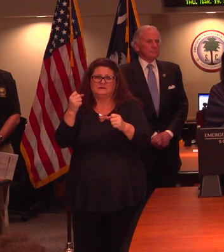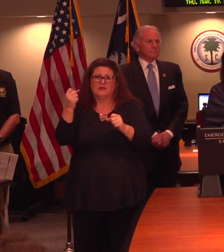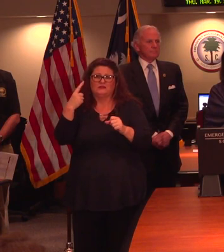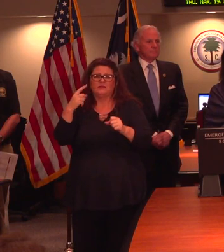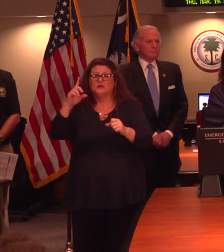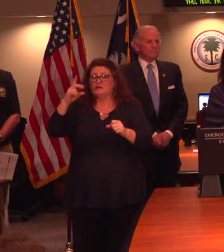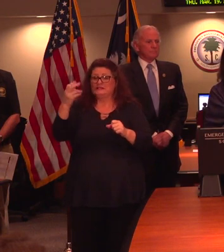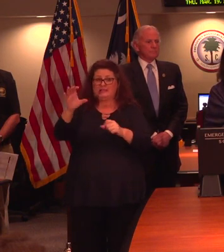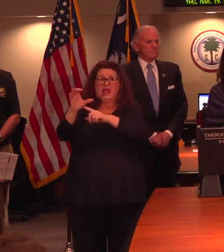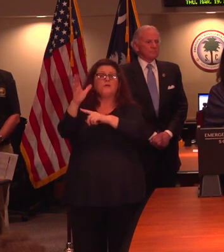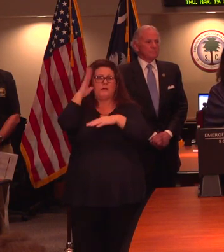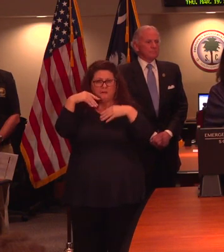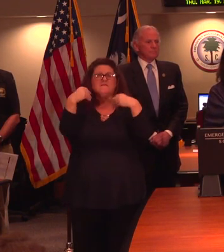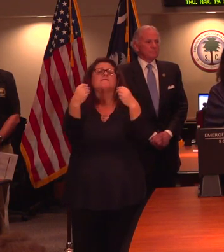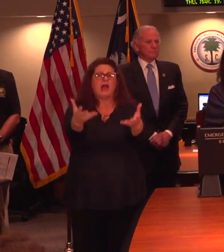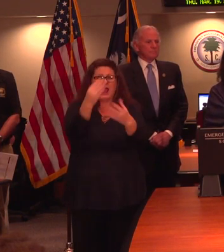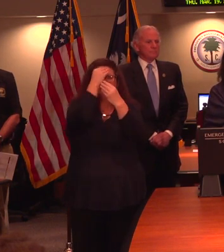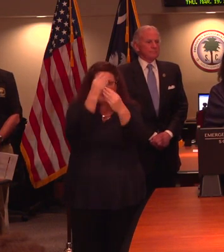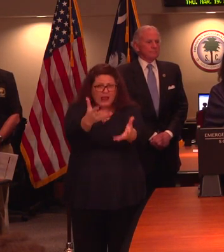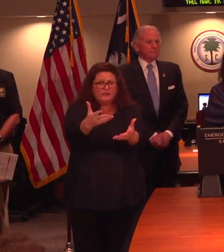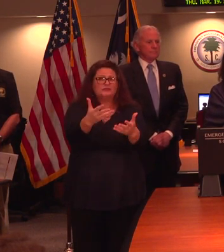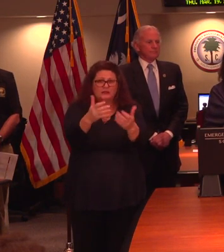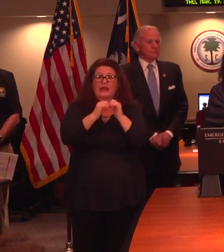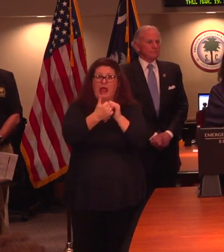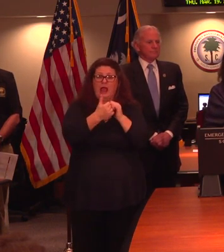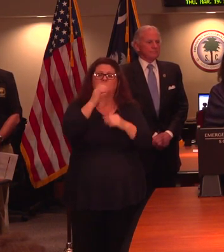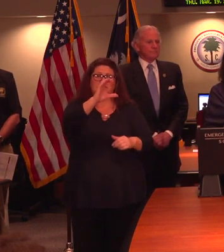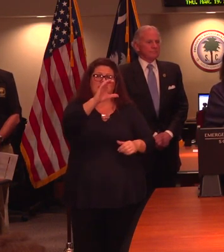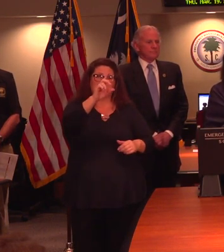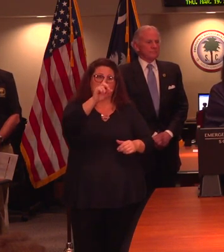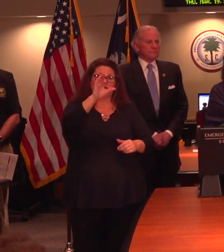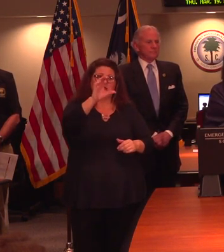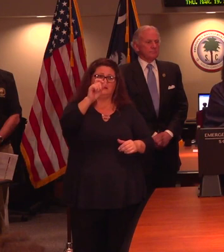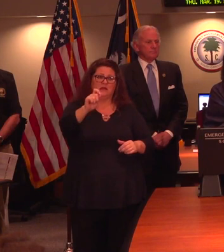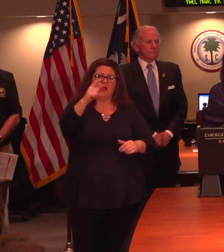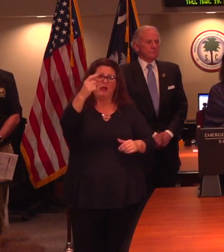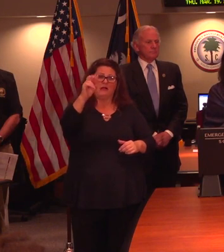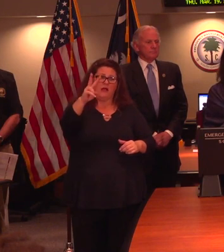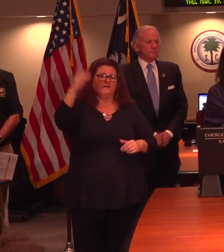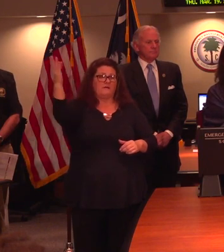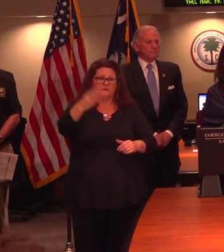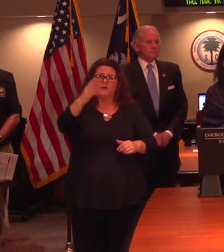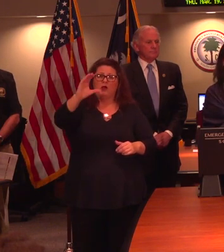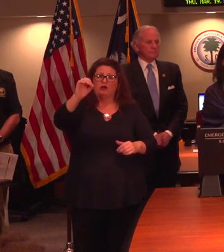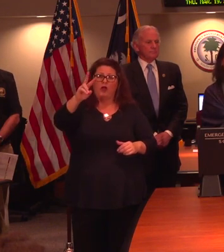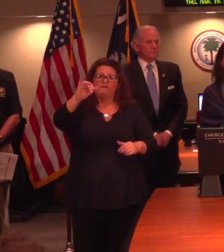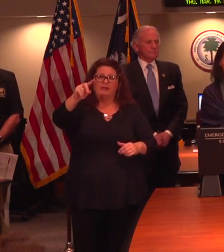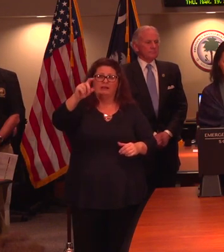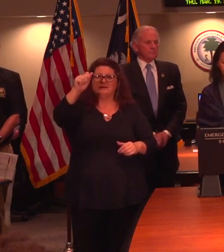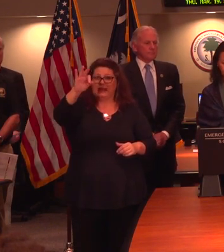We will continue to provide updates on our webpage at cdc.gov forward slash COVID-19.